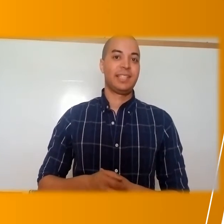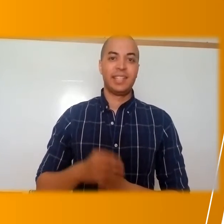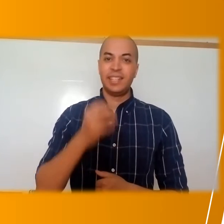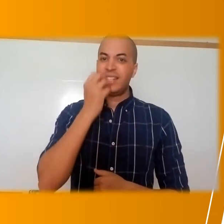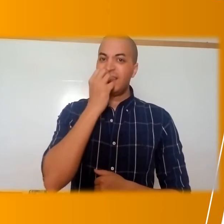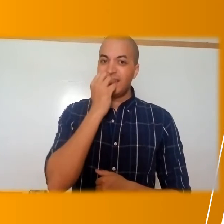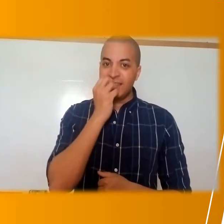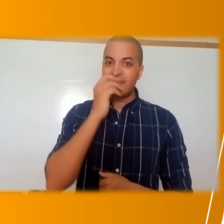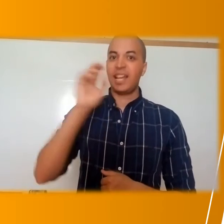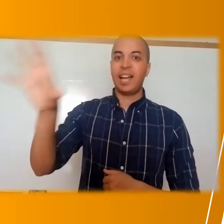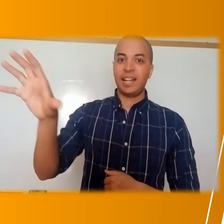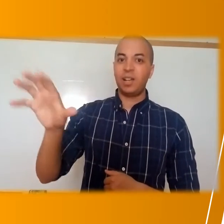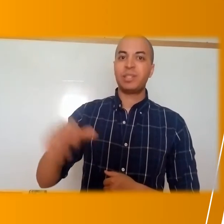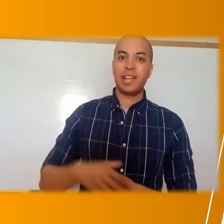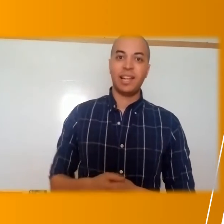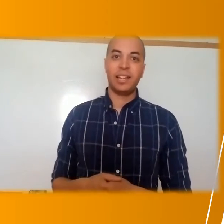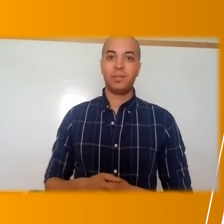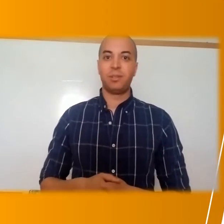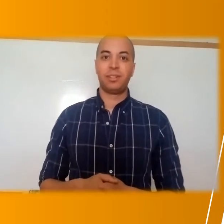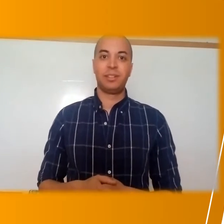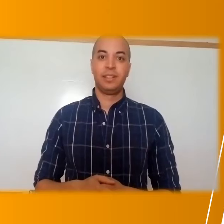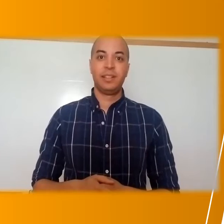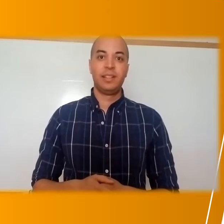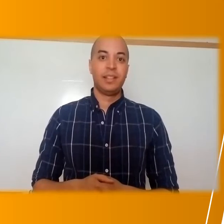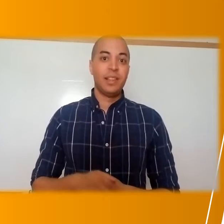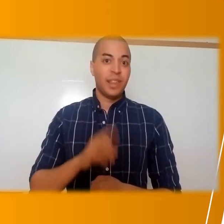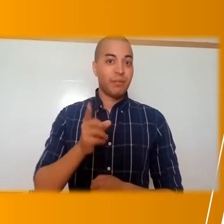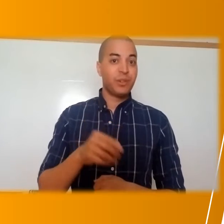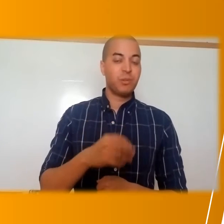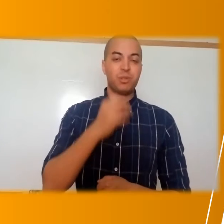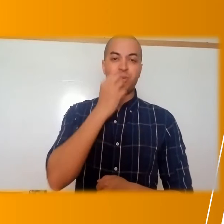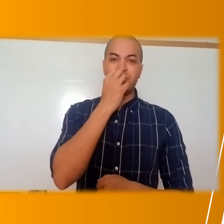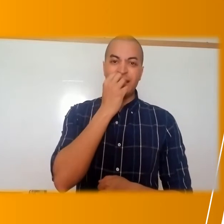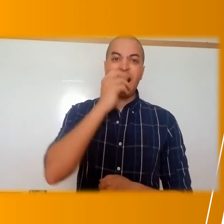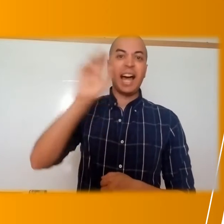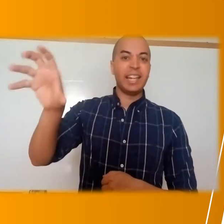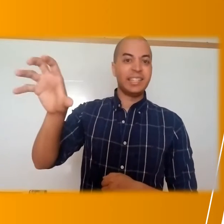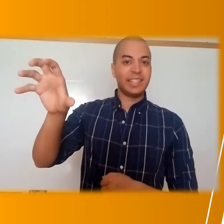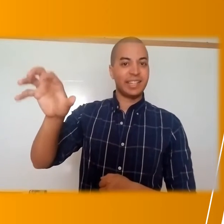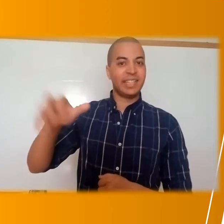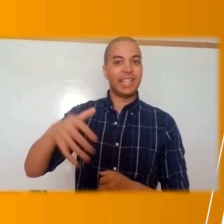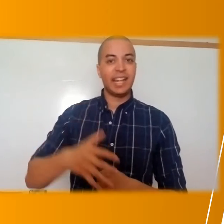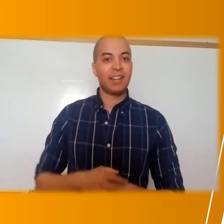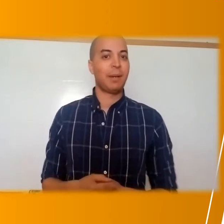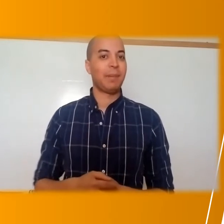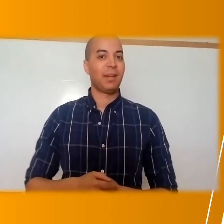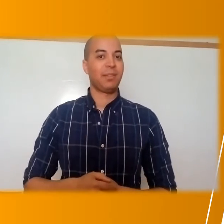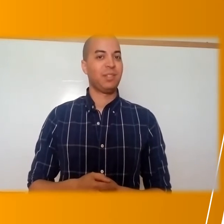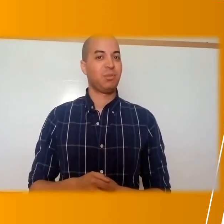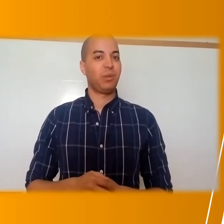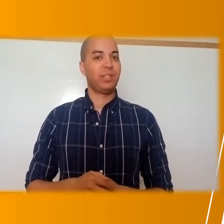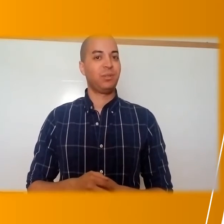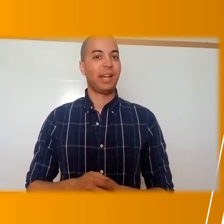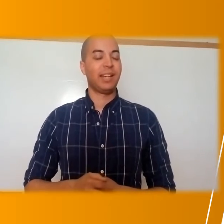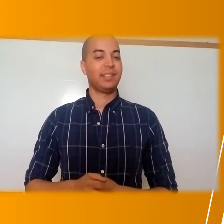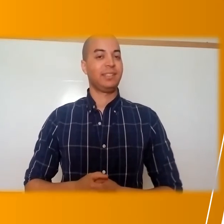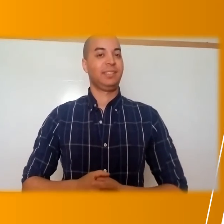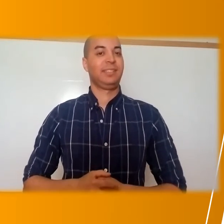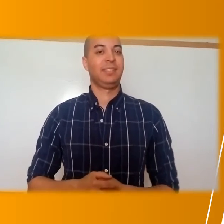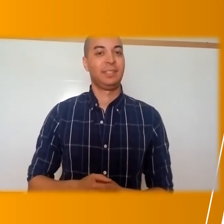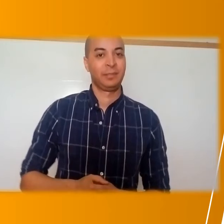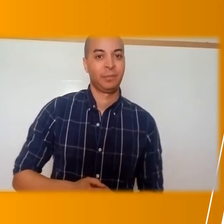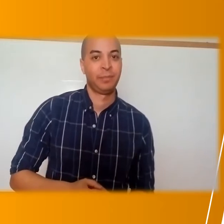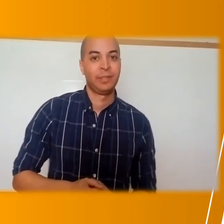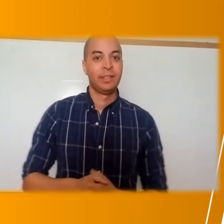As in, it's hot outside or that food was really hot. I had to get it out of my mouth. It was way too hot.